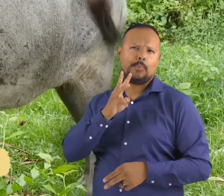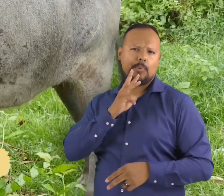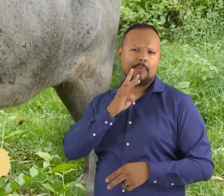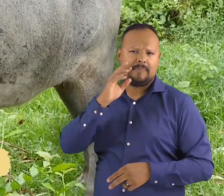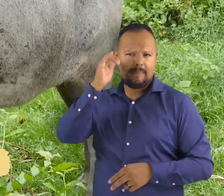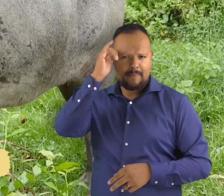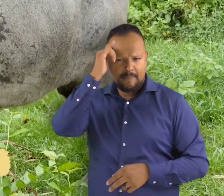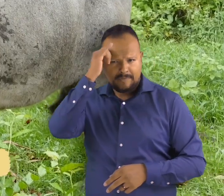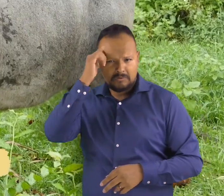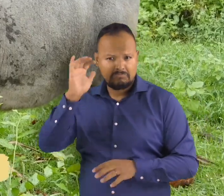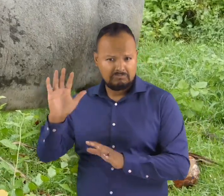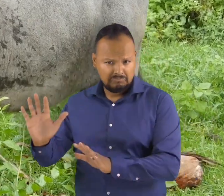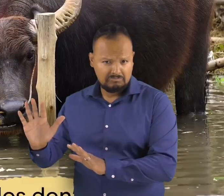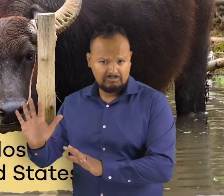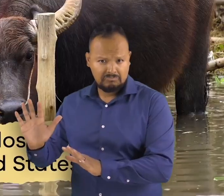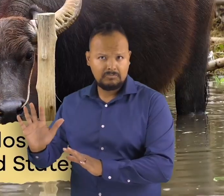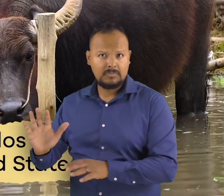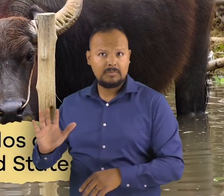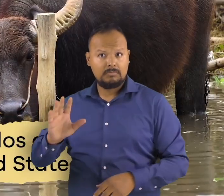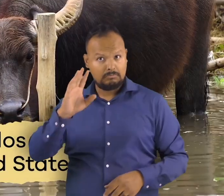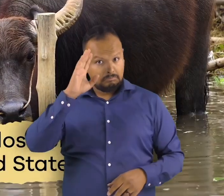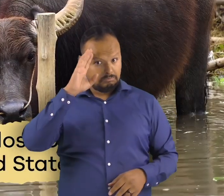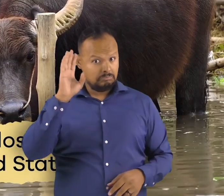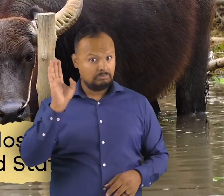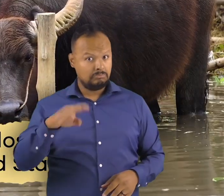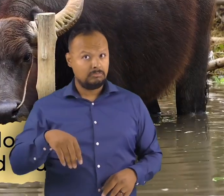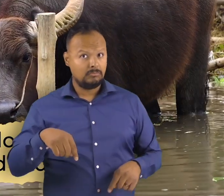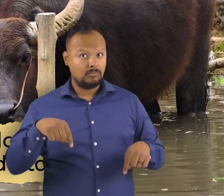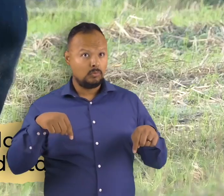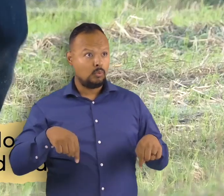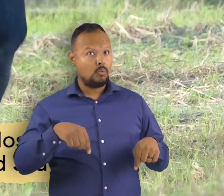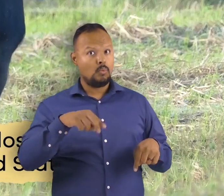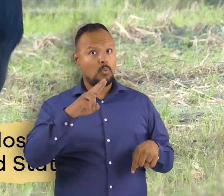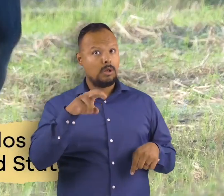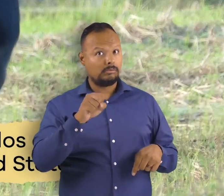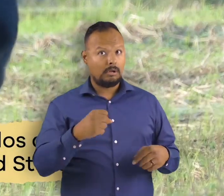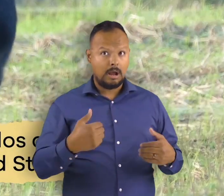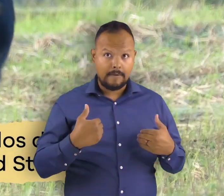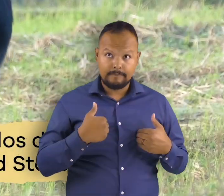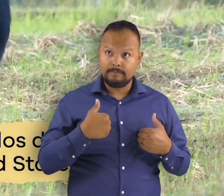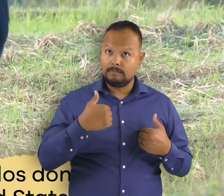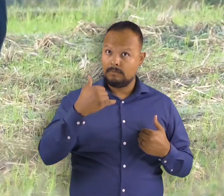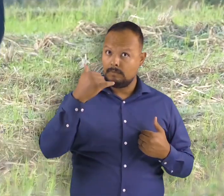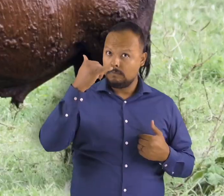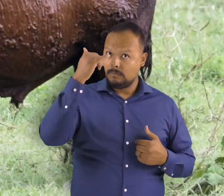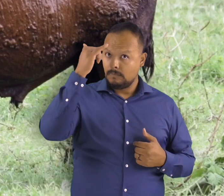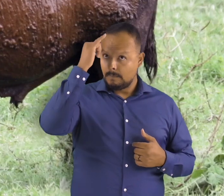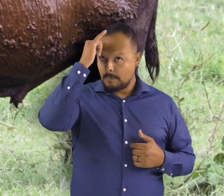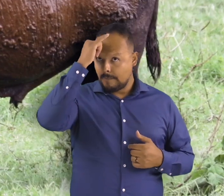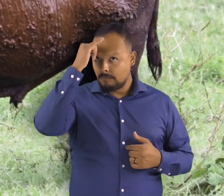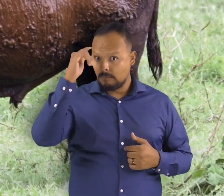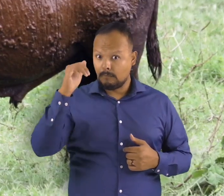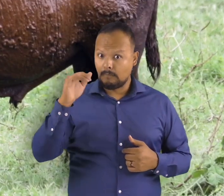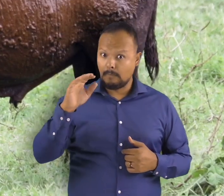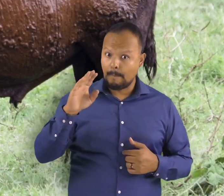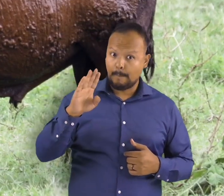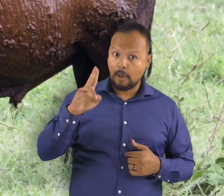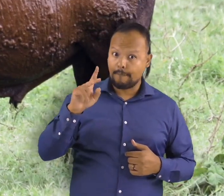buffalo did you know that buffaloes don't actually live in the united states the animal that many people